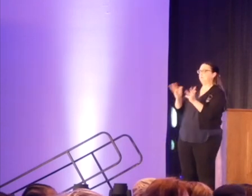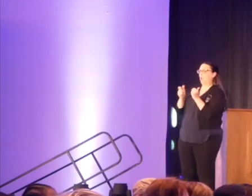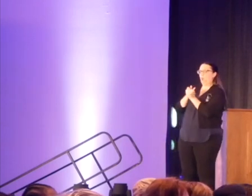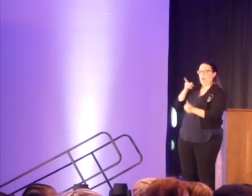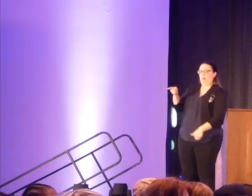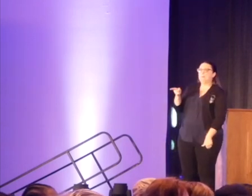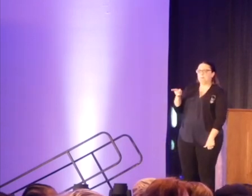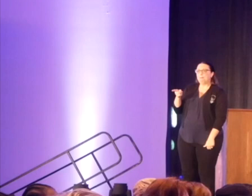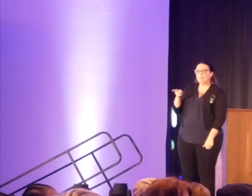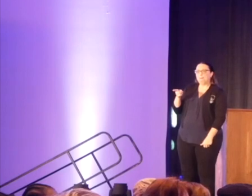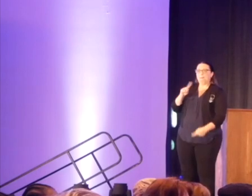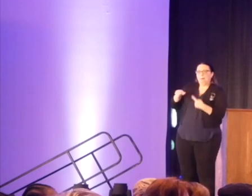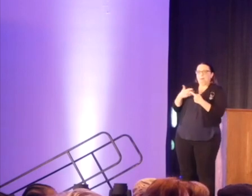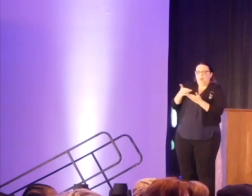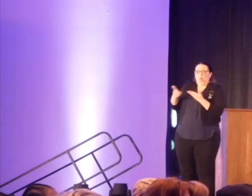outside of